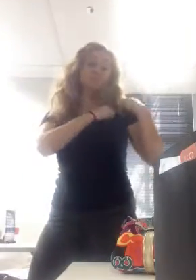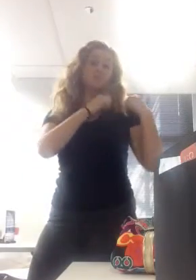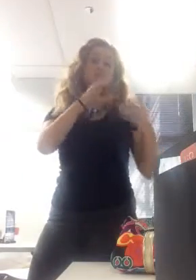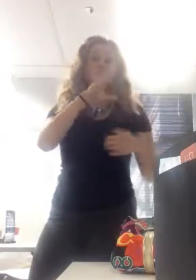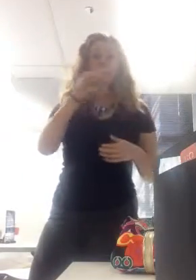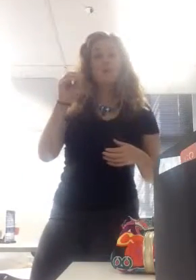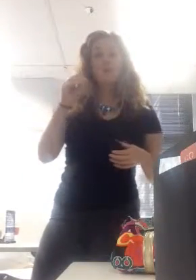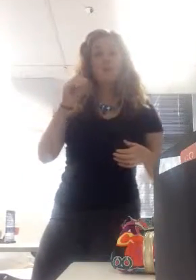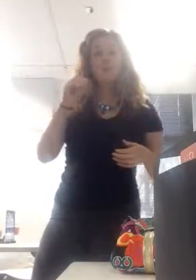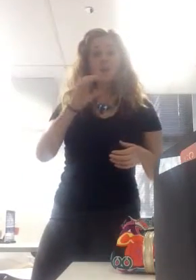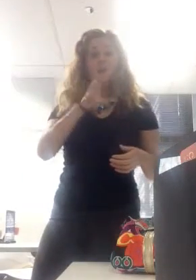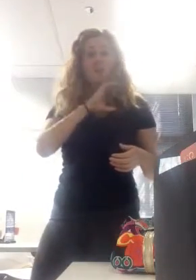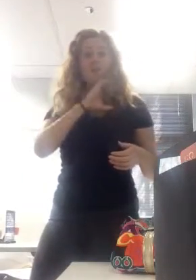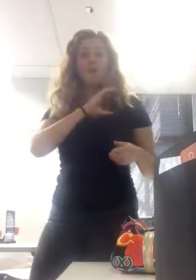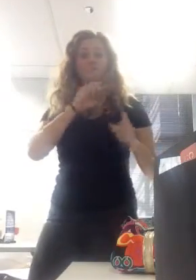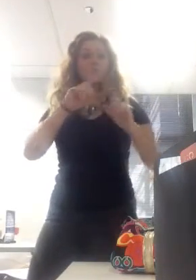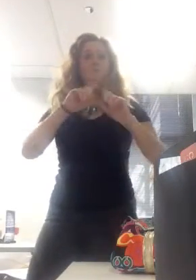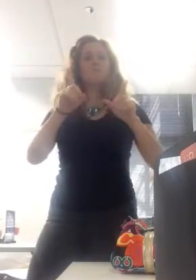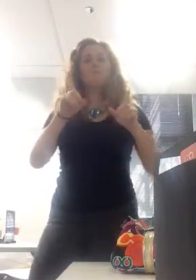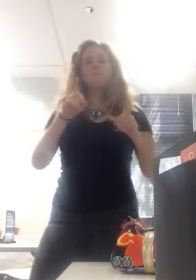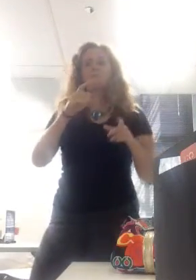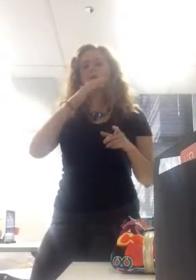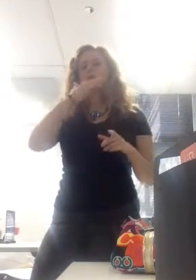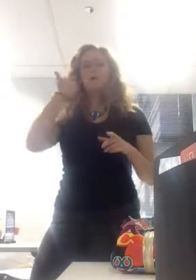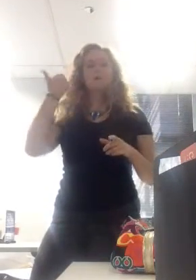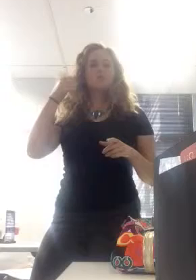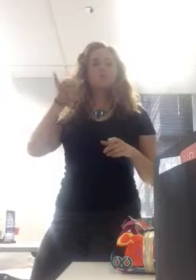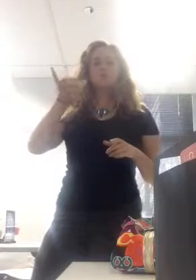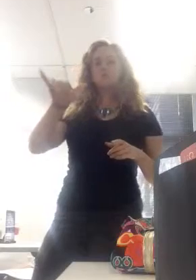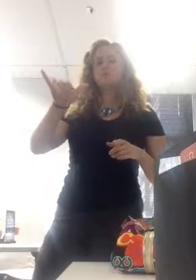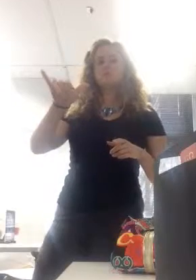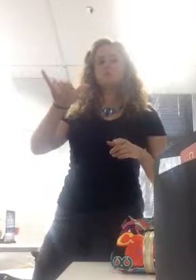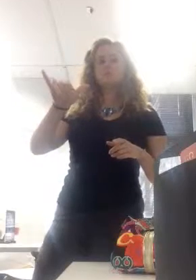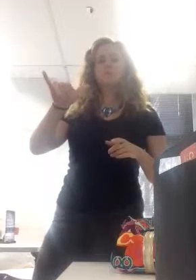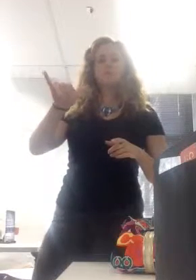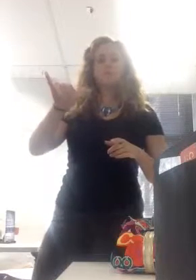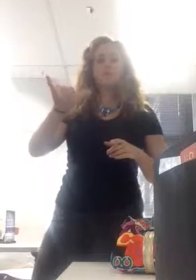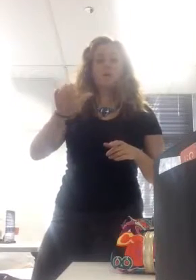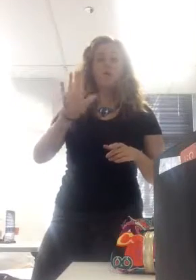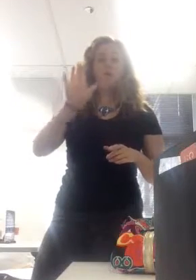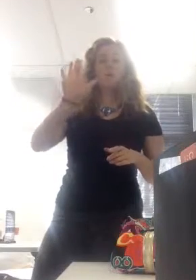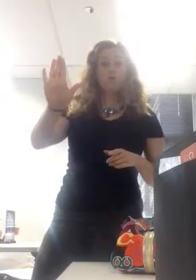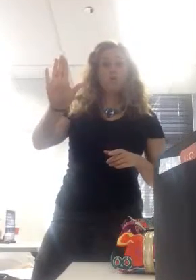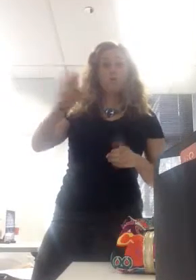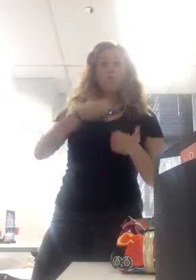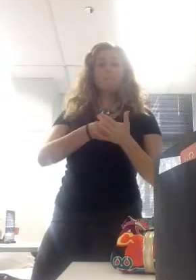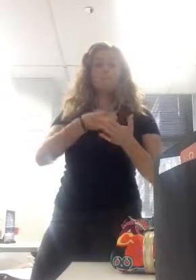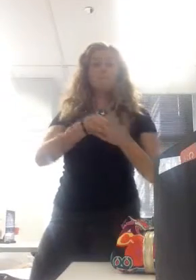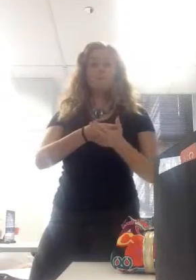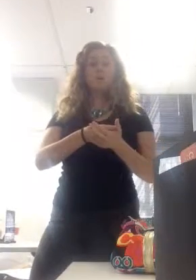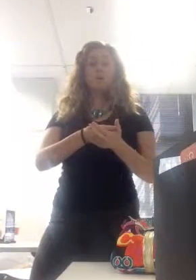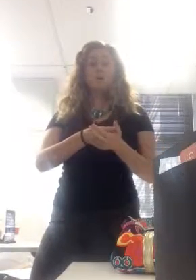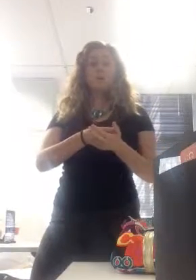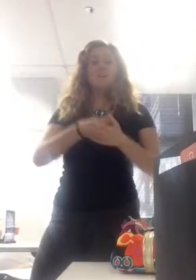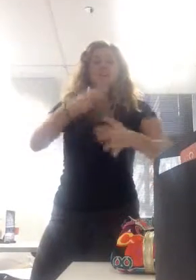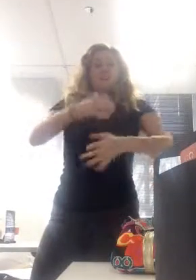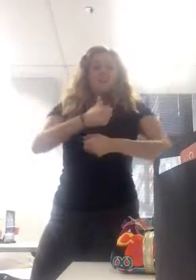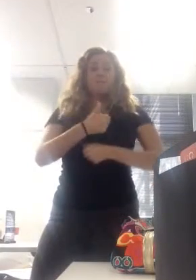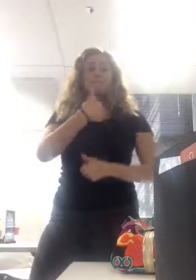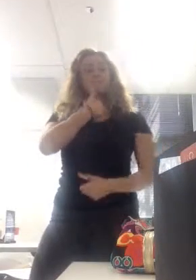almost all of your money. Do we have anyone that maybe, let's say, Jessica, you want to be like, you want to